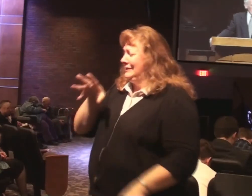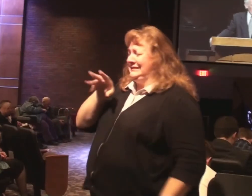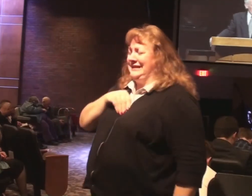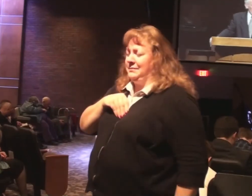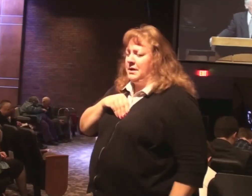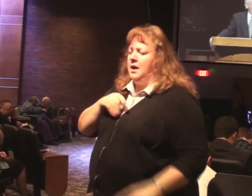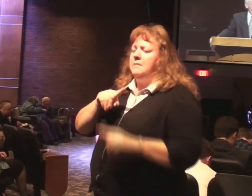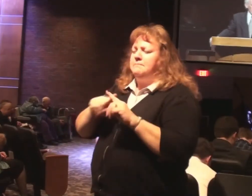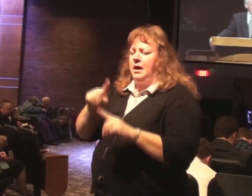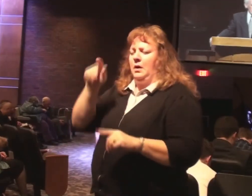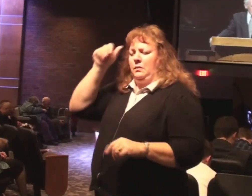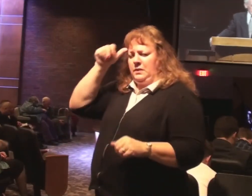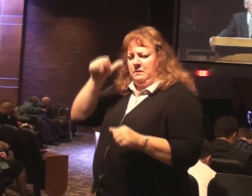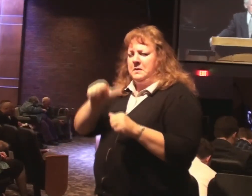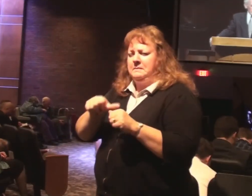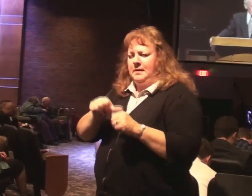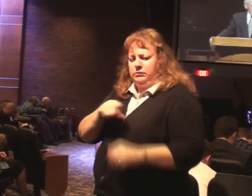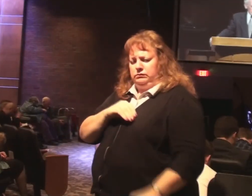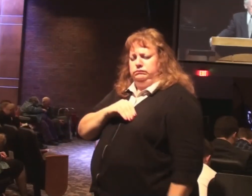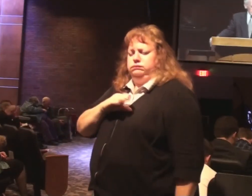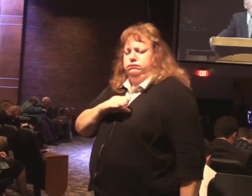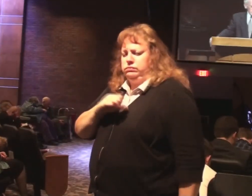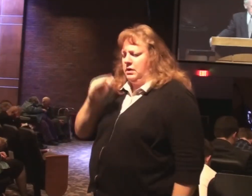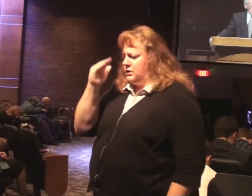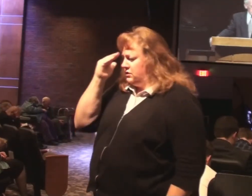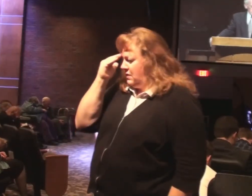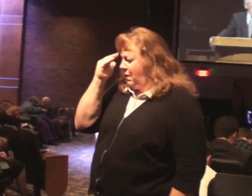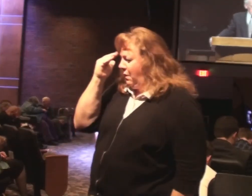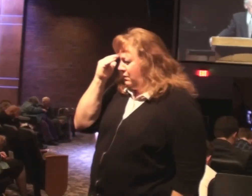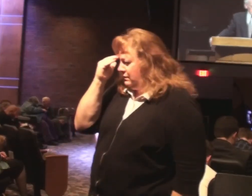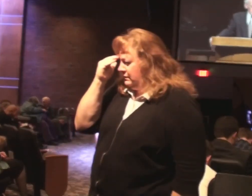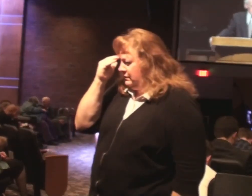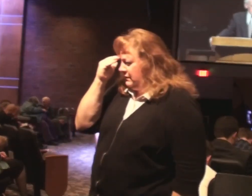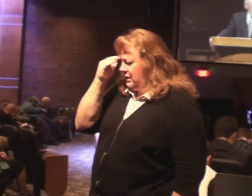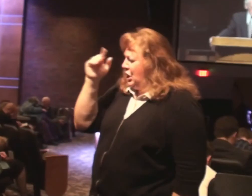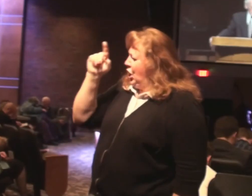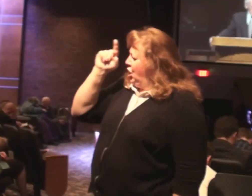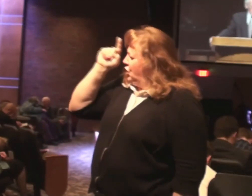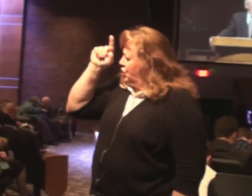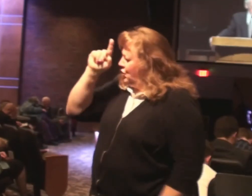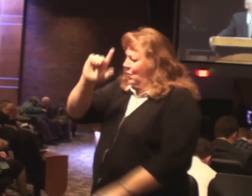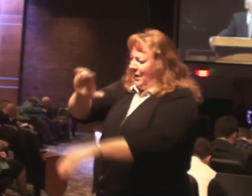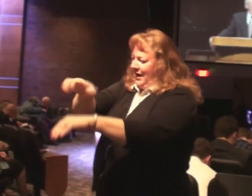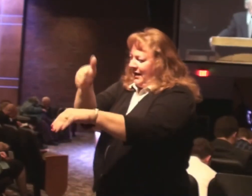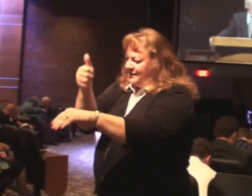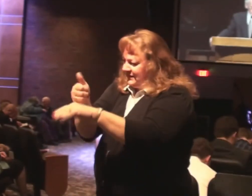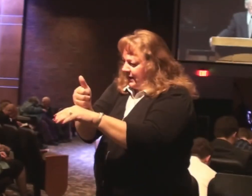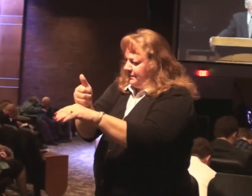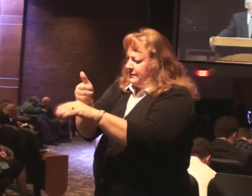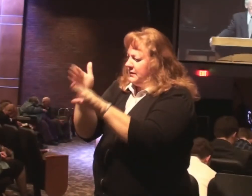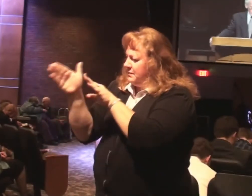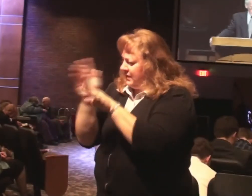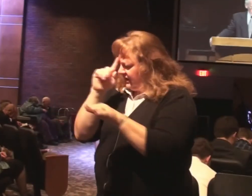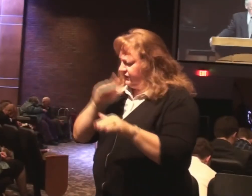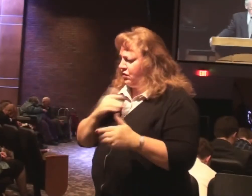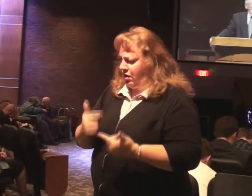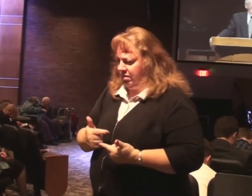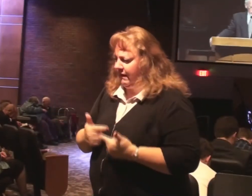all, we are encouraged and strengthened to know. That you have set the course before us. You are working your